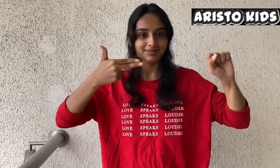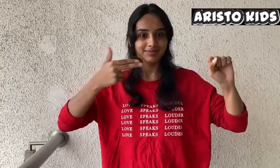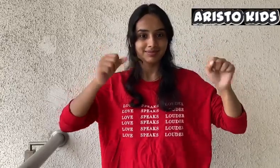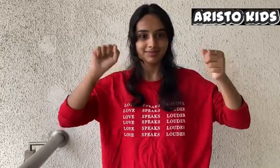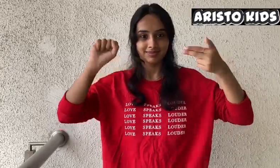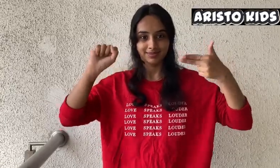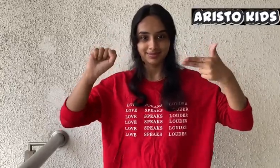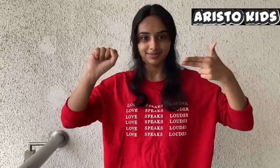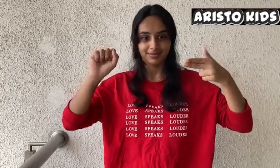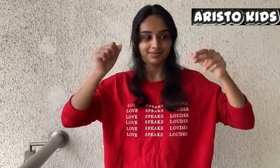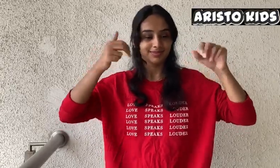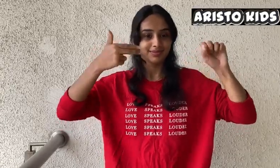shine